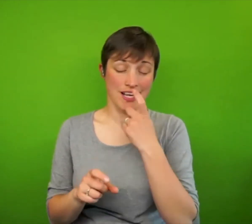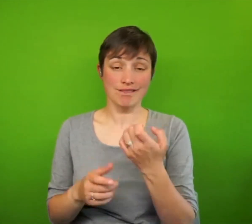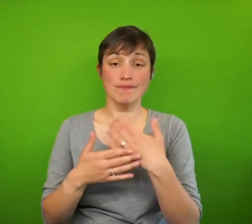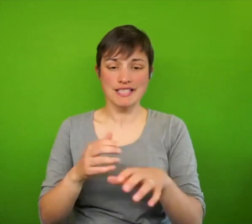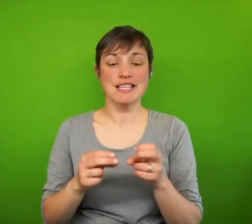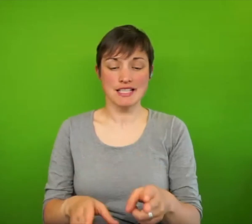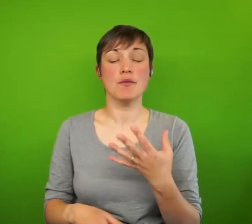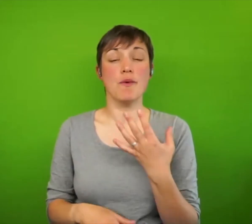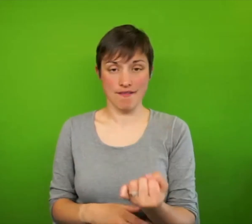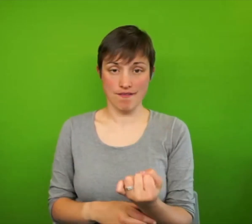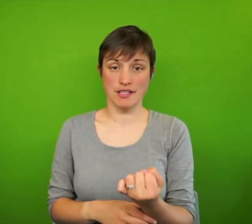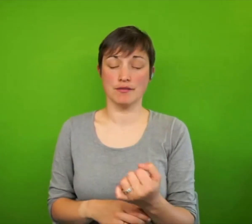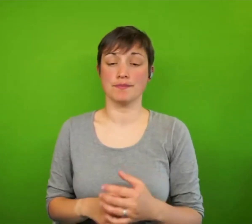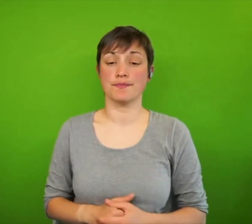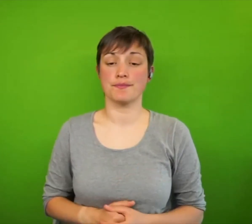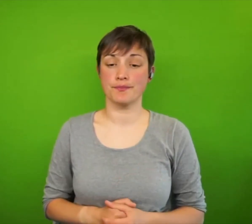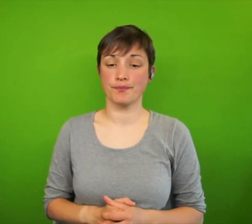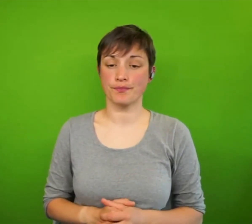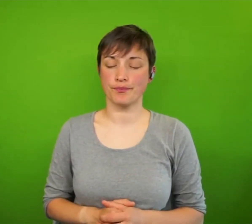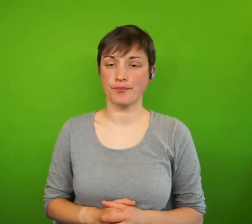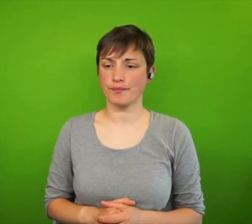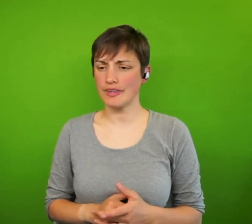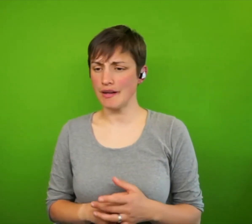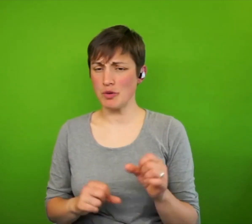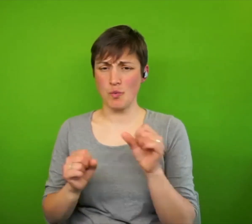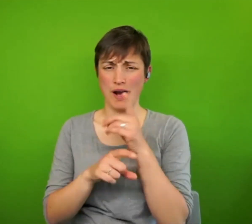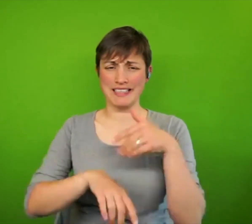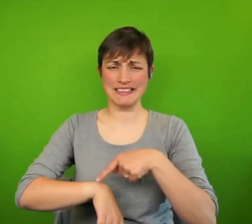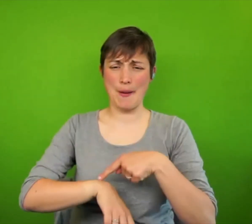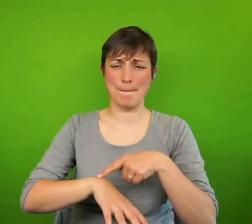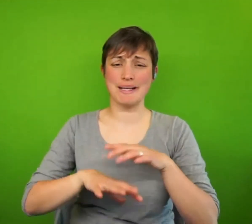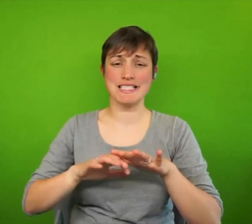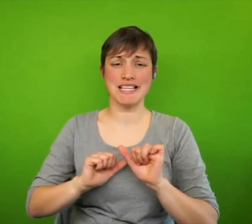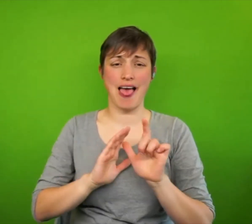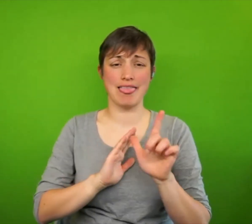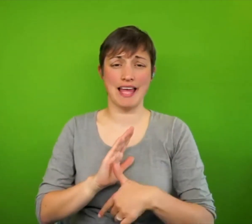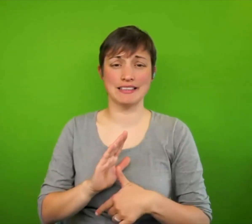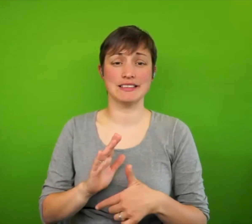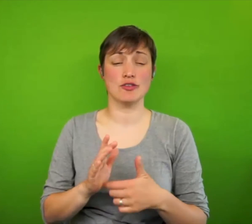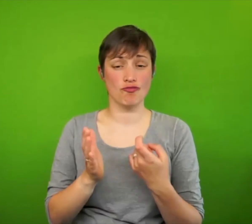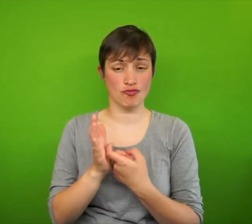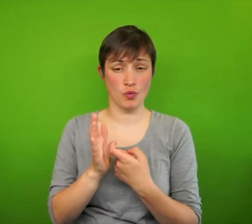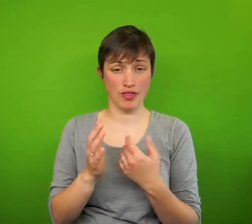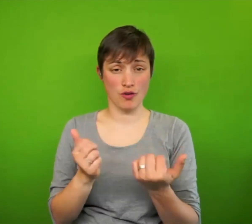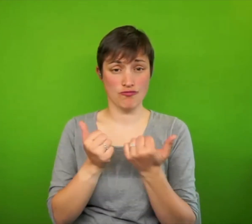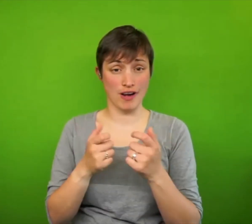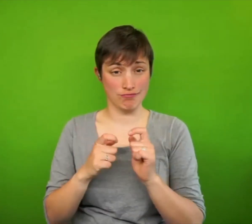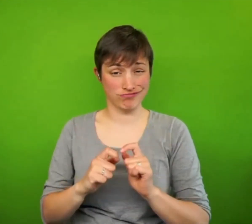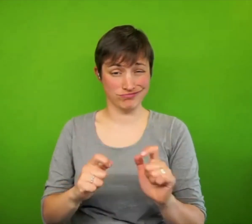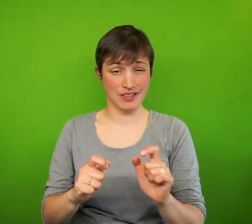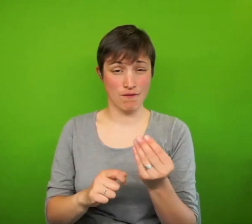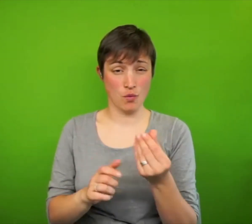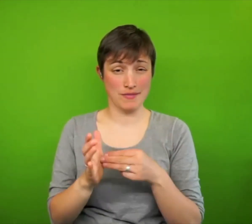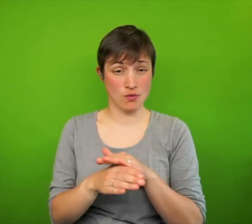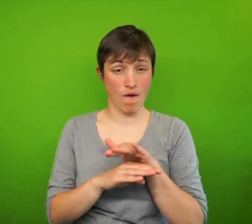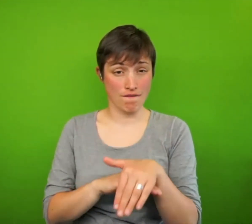Thank you. I'm conscious we're over time, but we started late. So, Ruth, are you Kay, if we, if we go a few minutes over time?